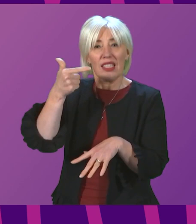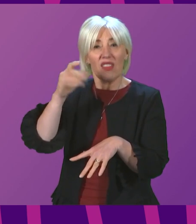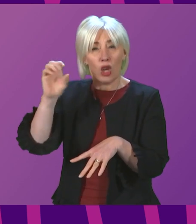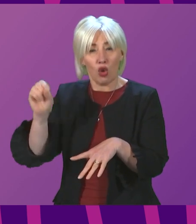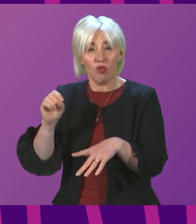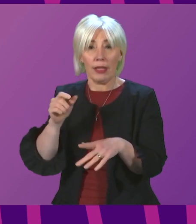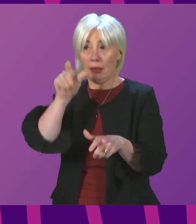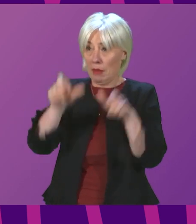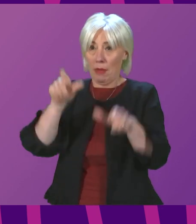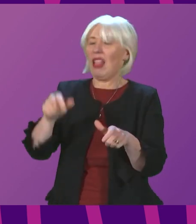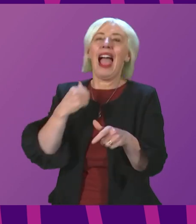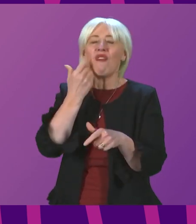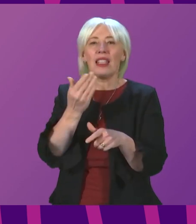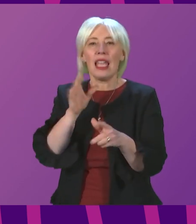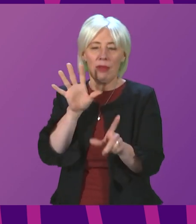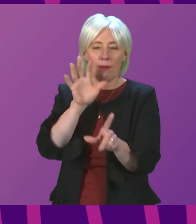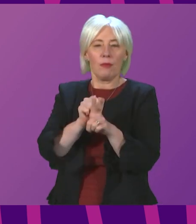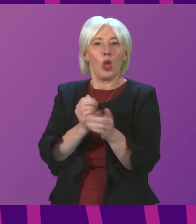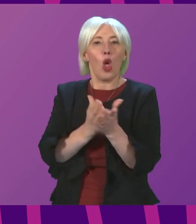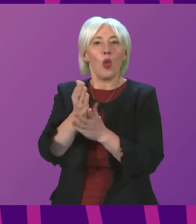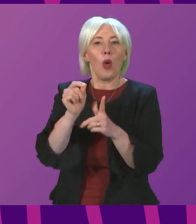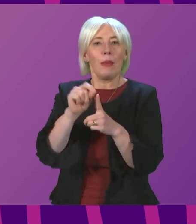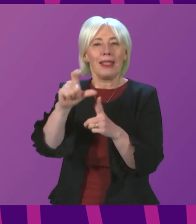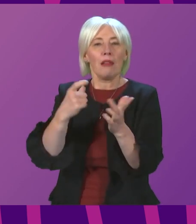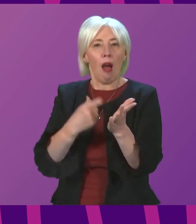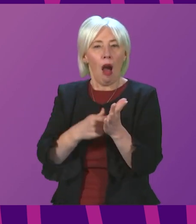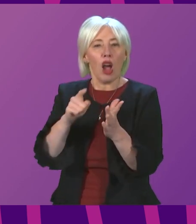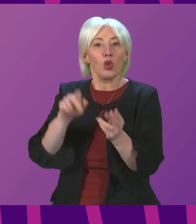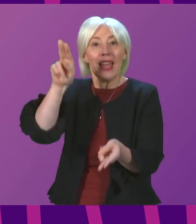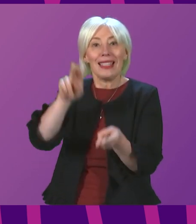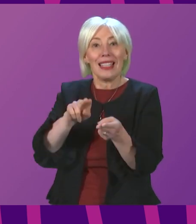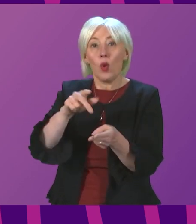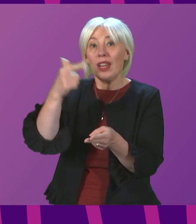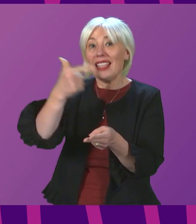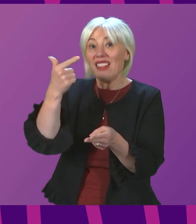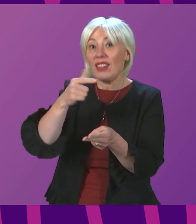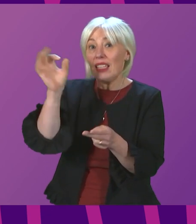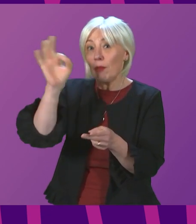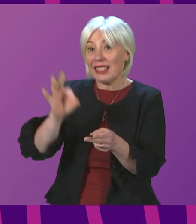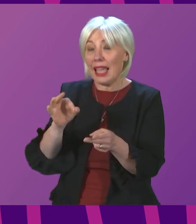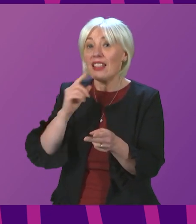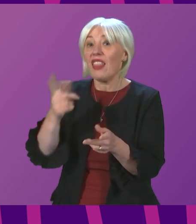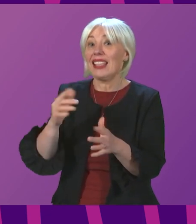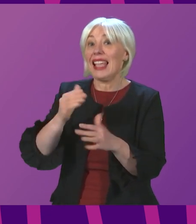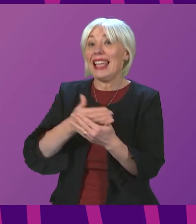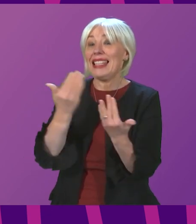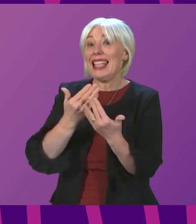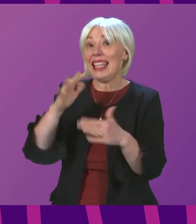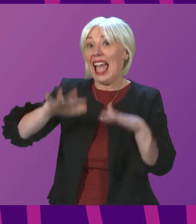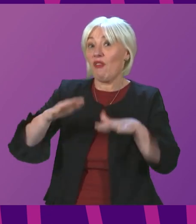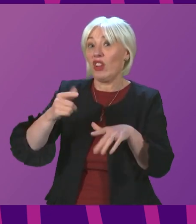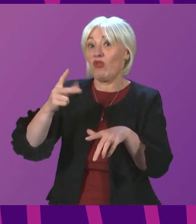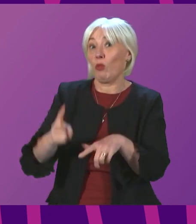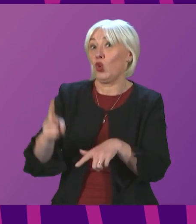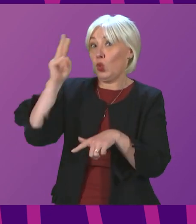confirmed through PCR tests. However, this is down by 17% compared to the daily average in the preceding seven days.